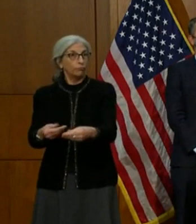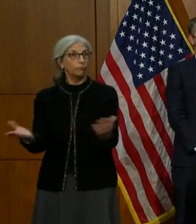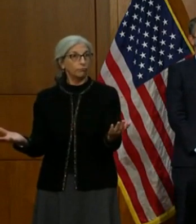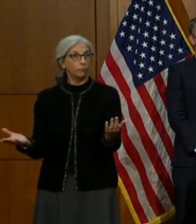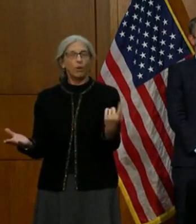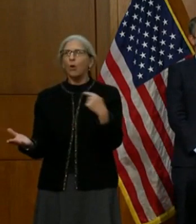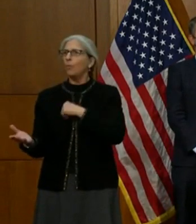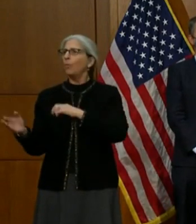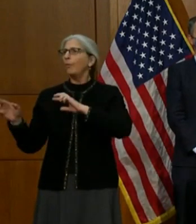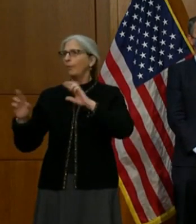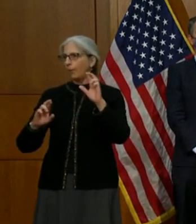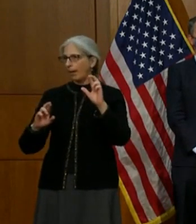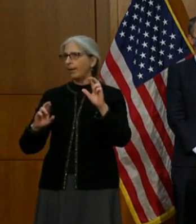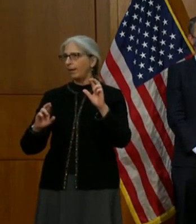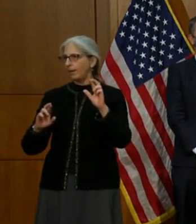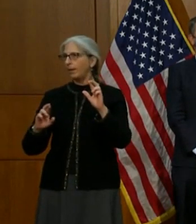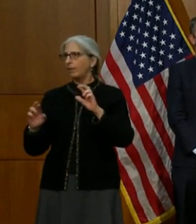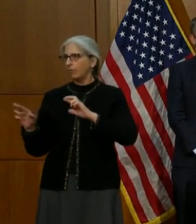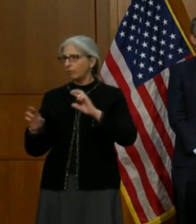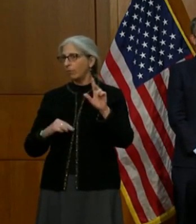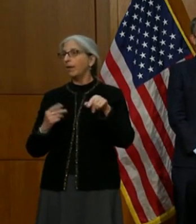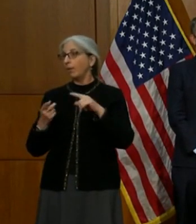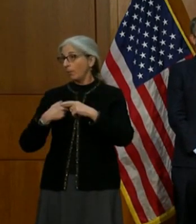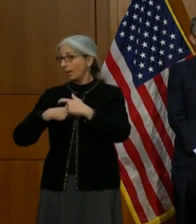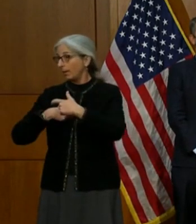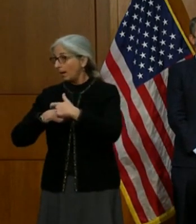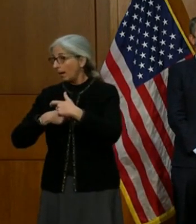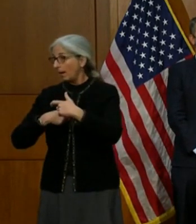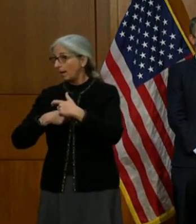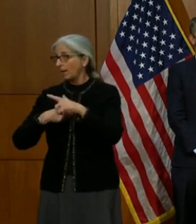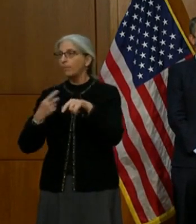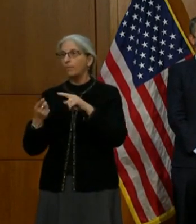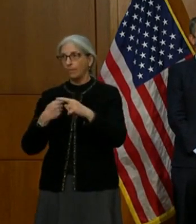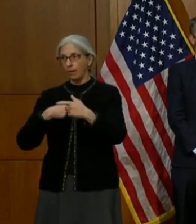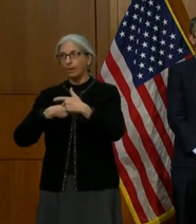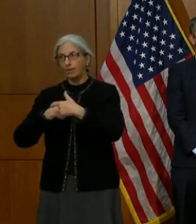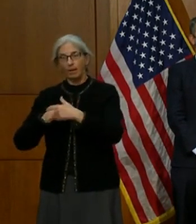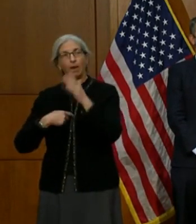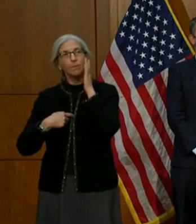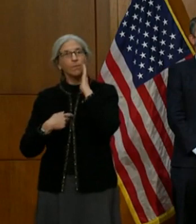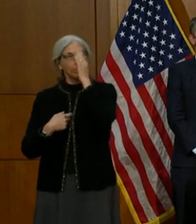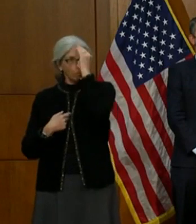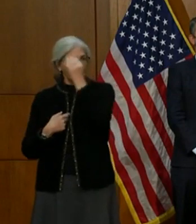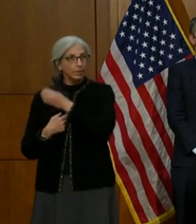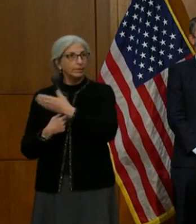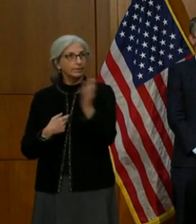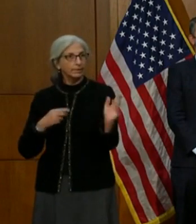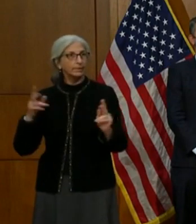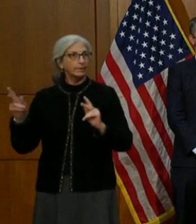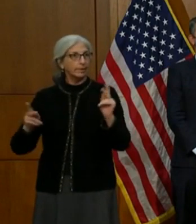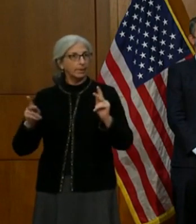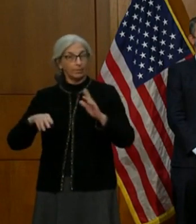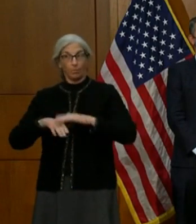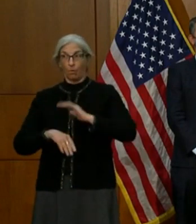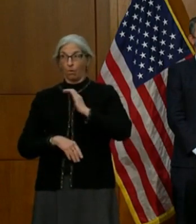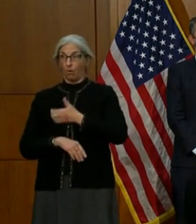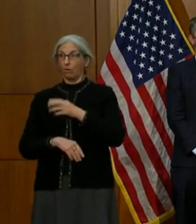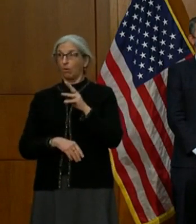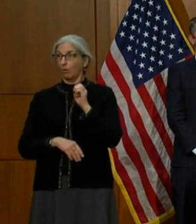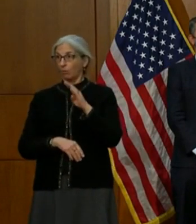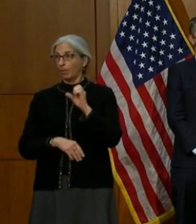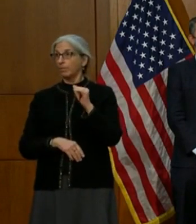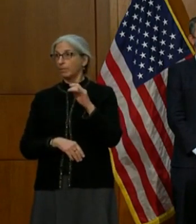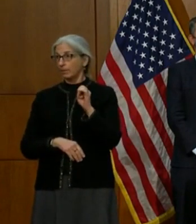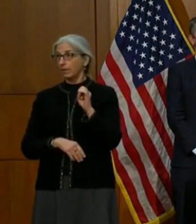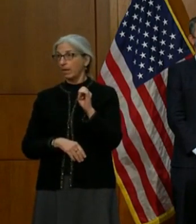are ready and when we get to that point we'll be able to get that information out directly to the public on our site. We